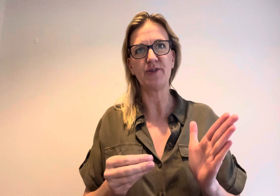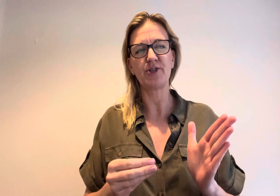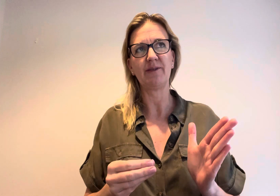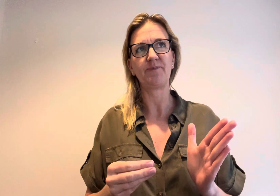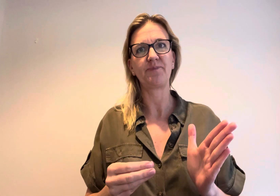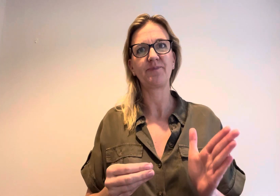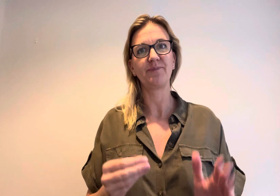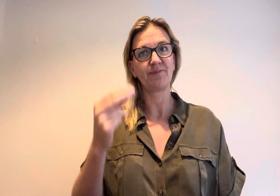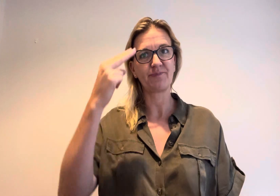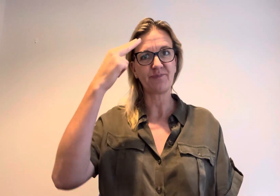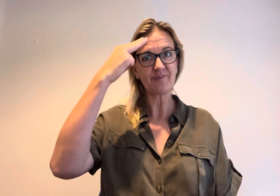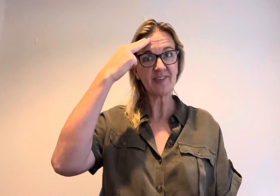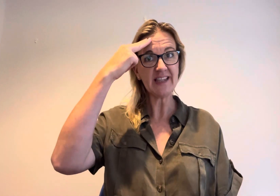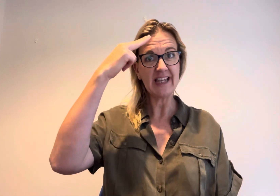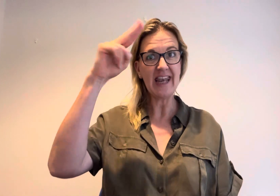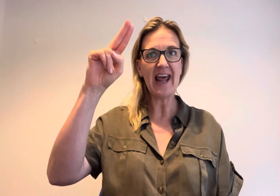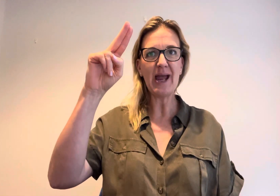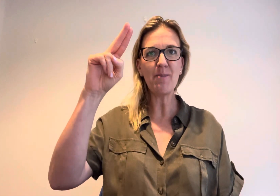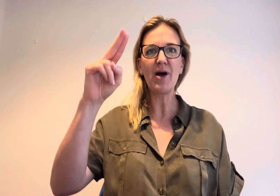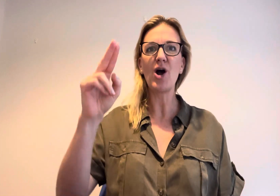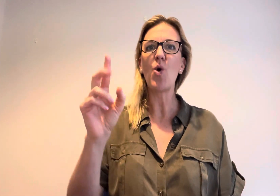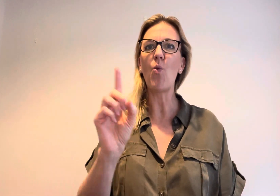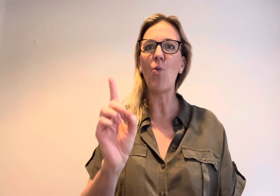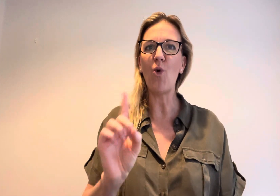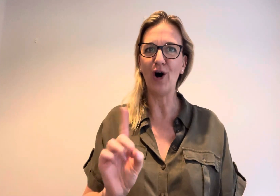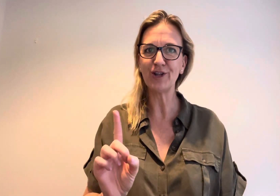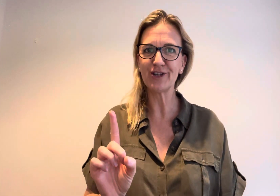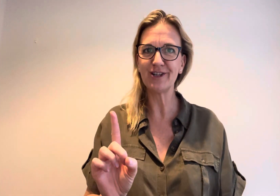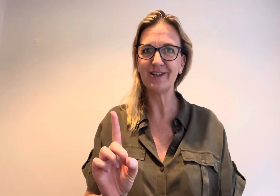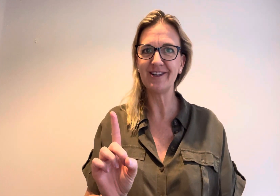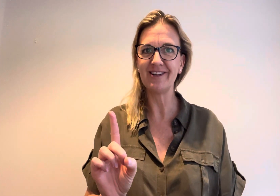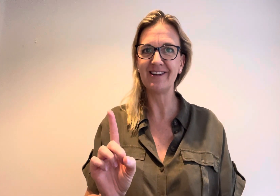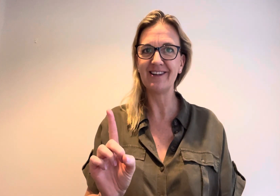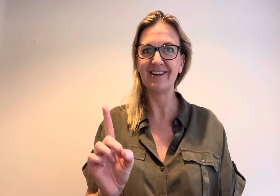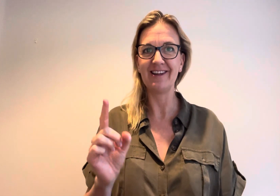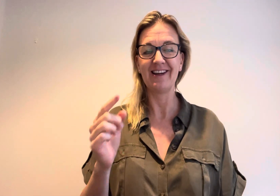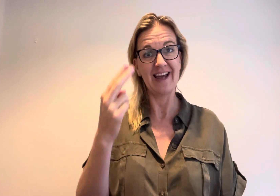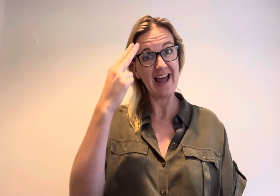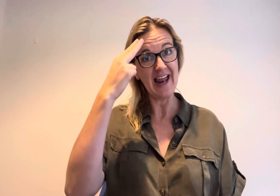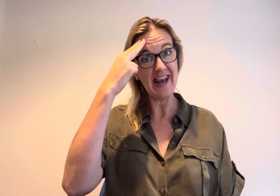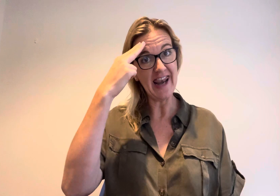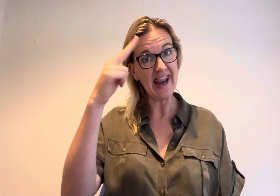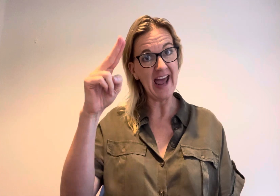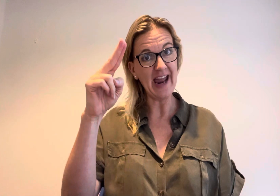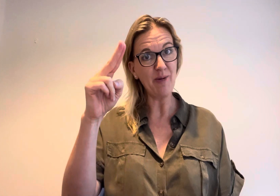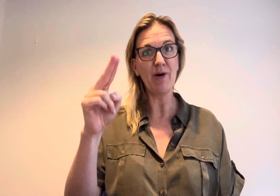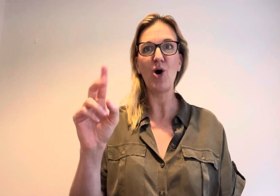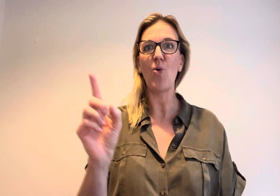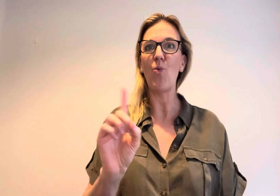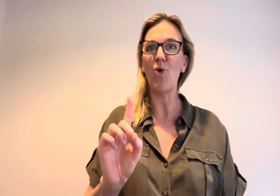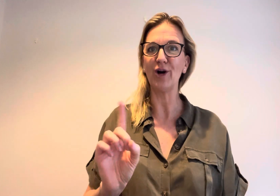Name what? Name what?